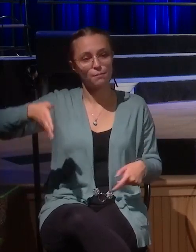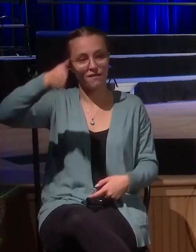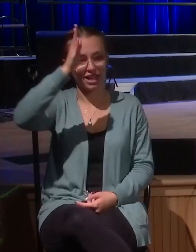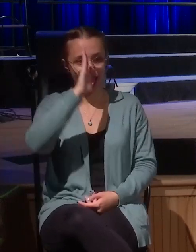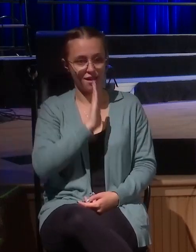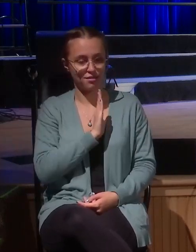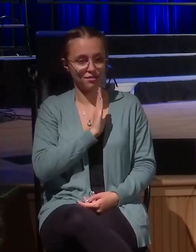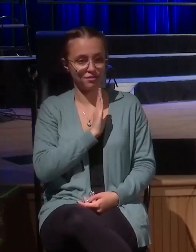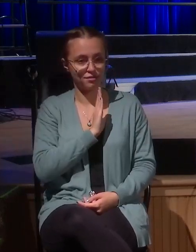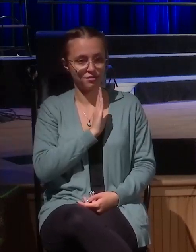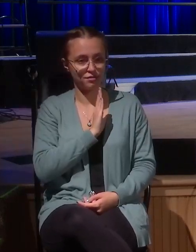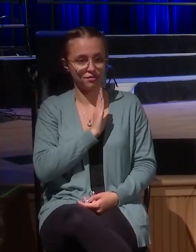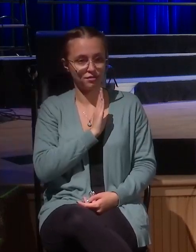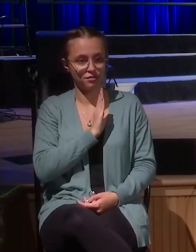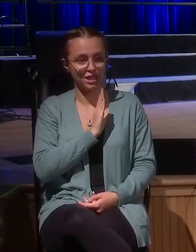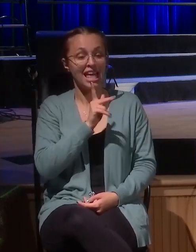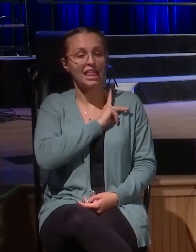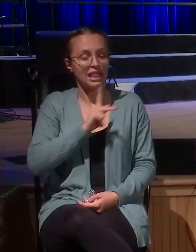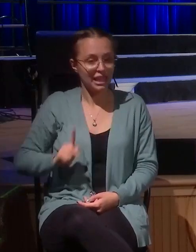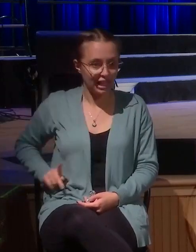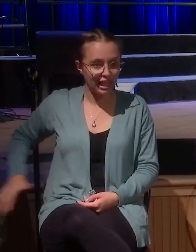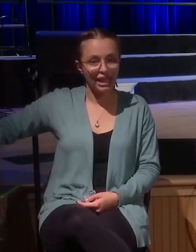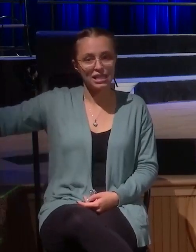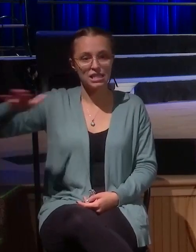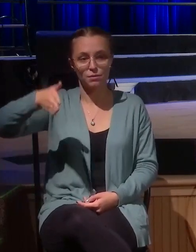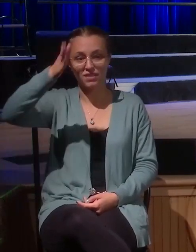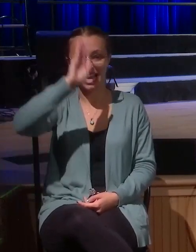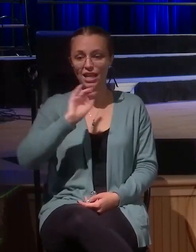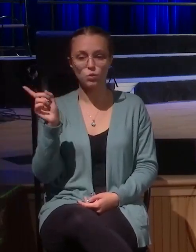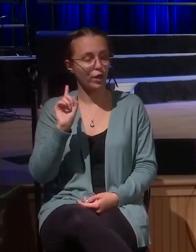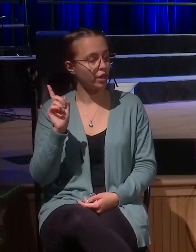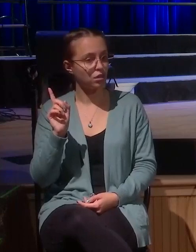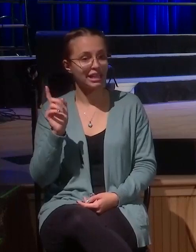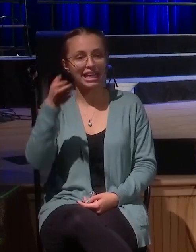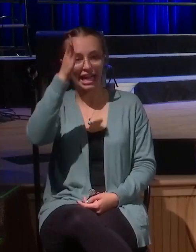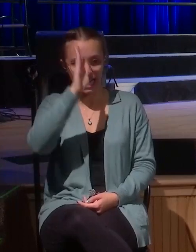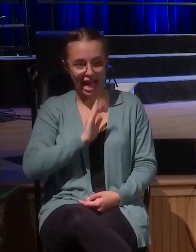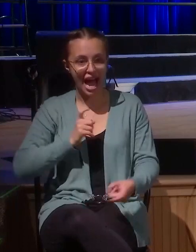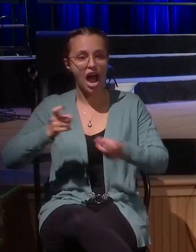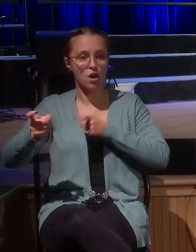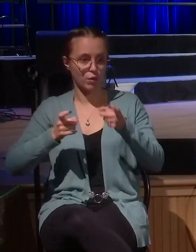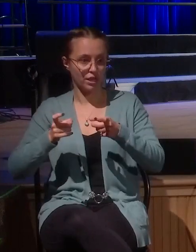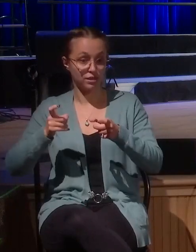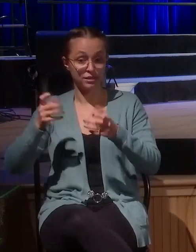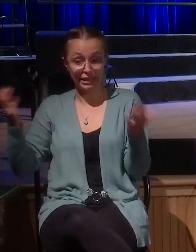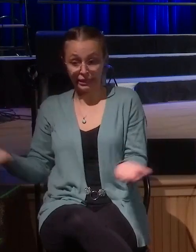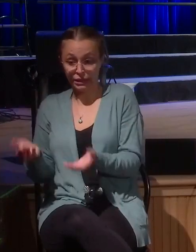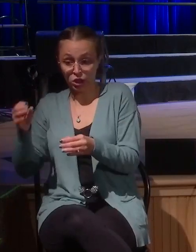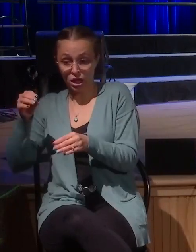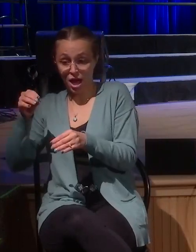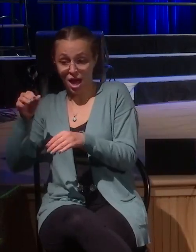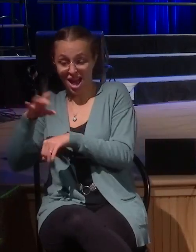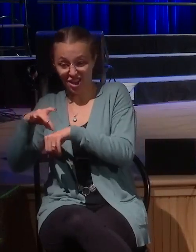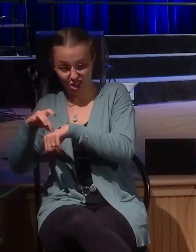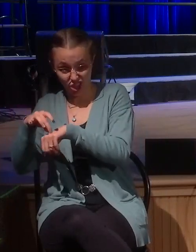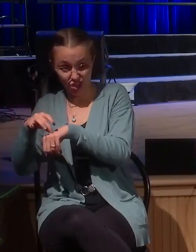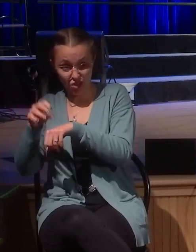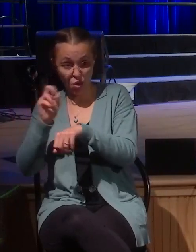The kingdom of God is wherever God reigns here in heaven and on earth. That's what they're talking about and I think the mina